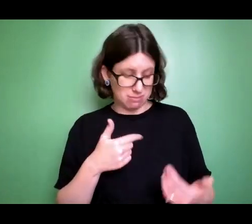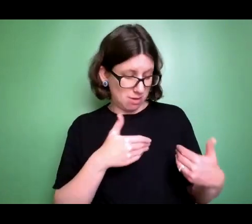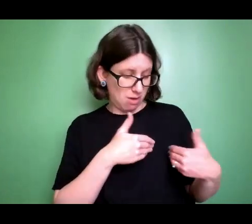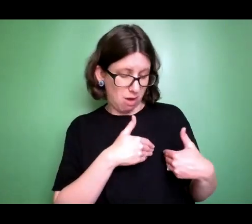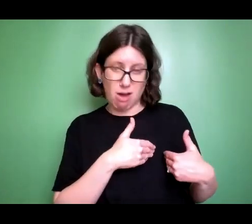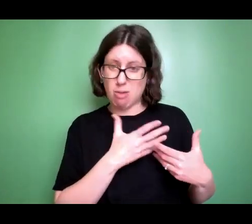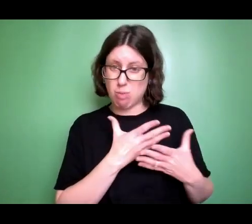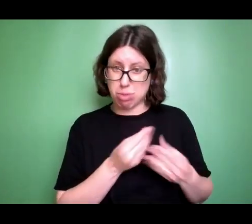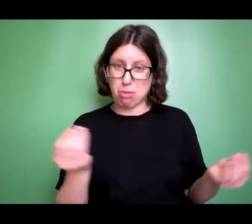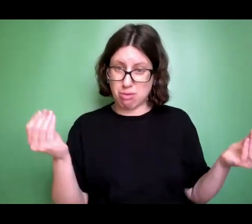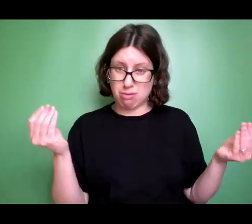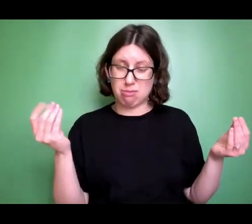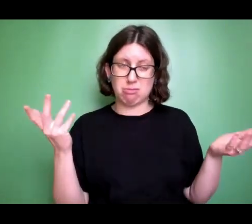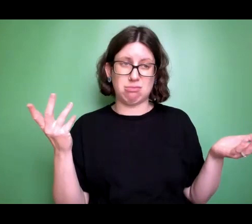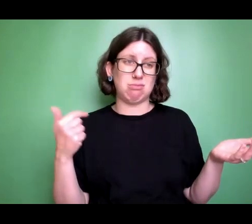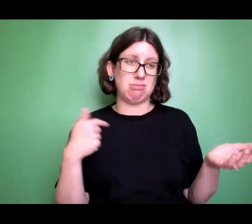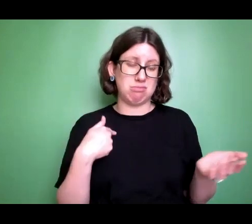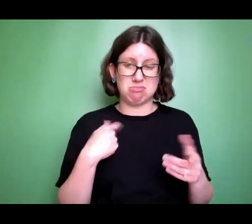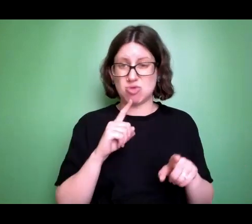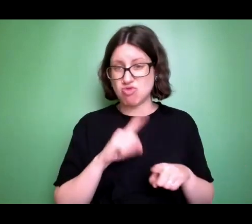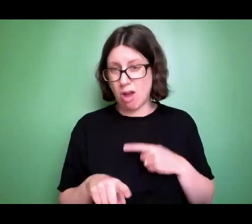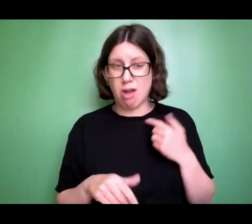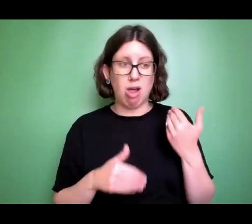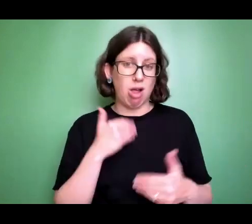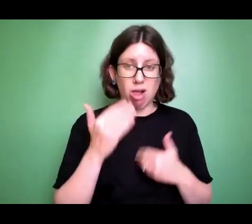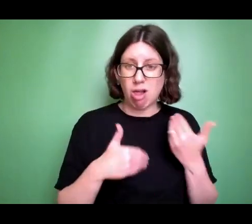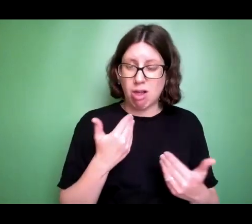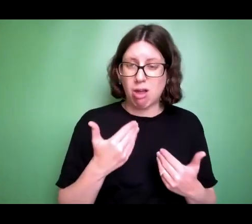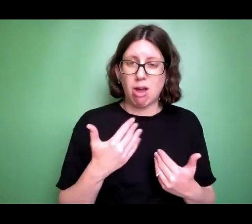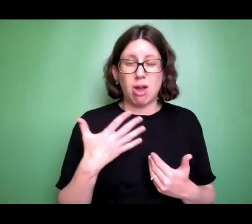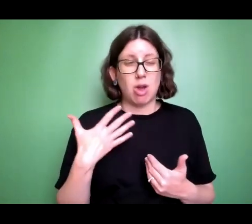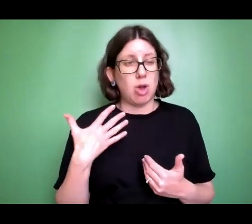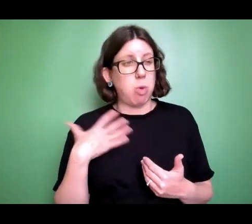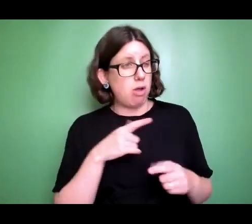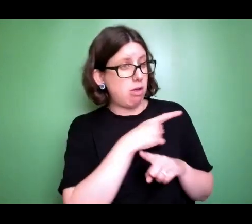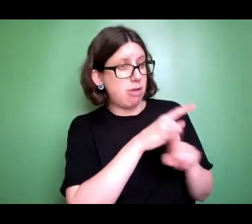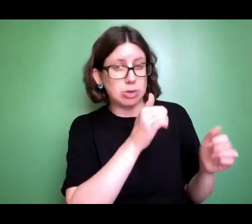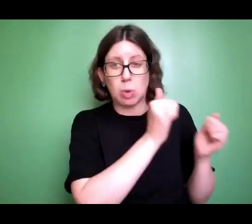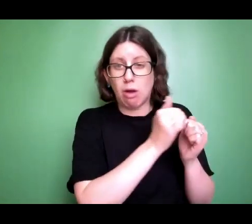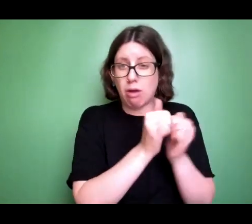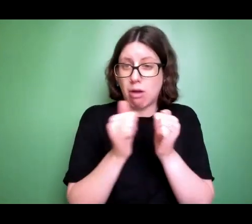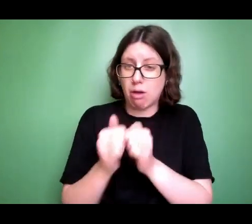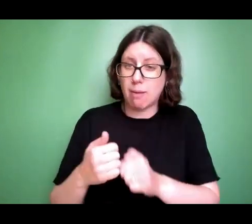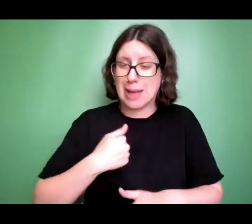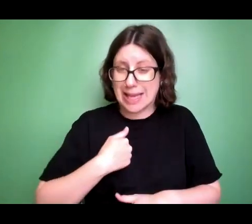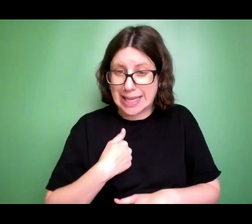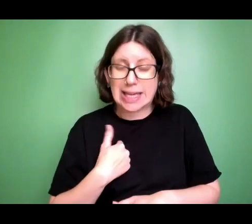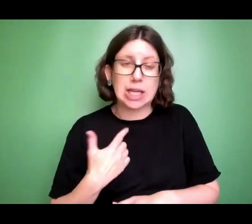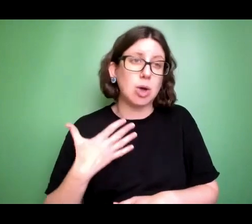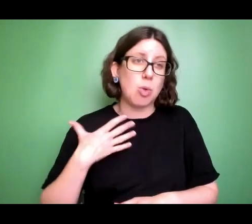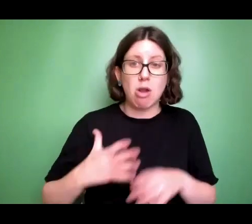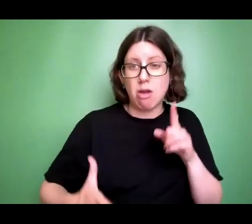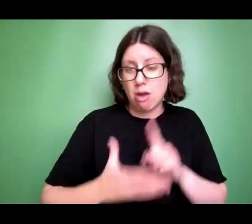that I was just desperately trying to fill with the approval of people, with success, with money,